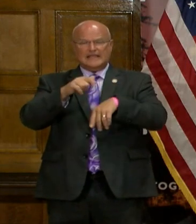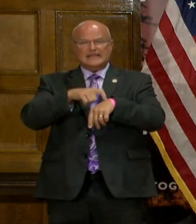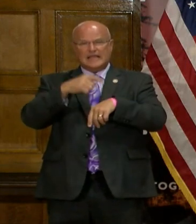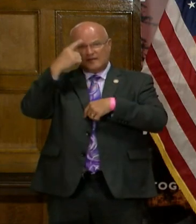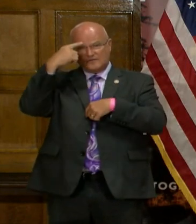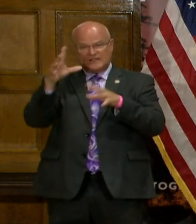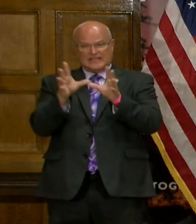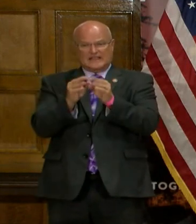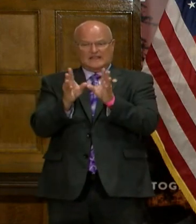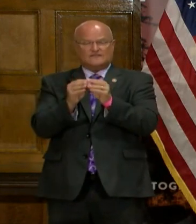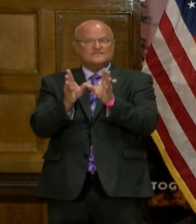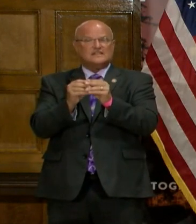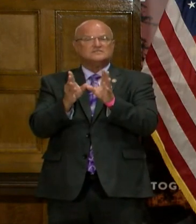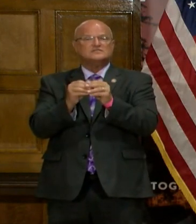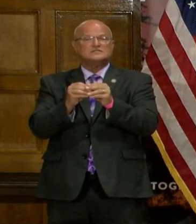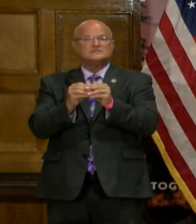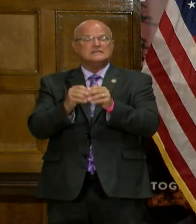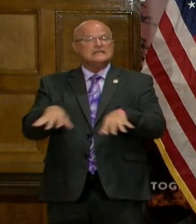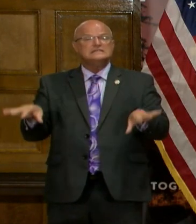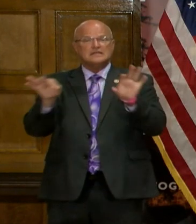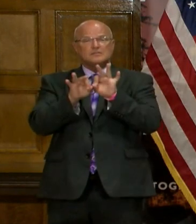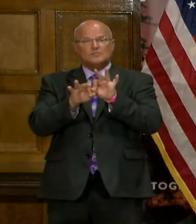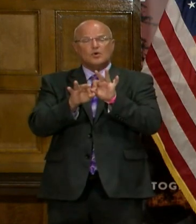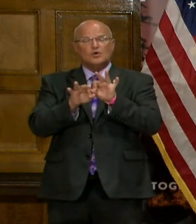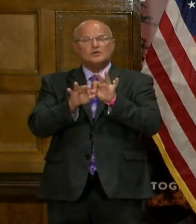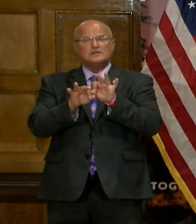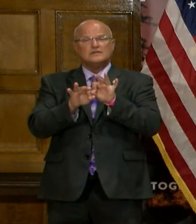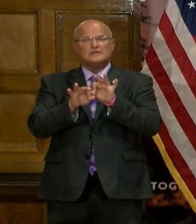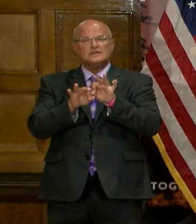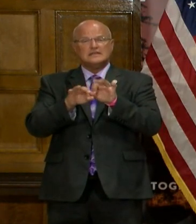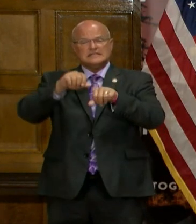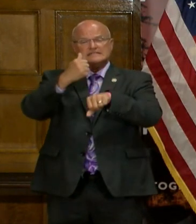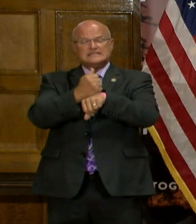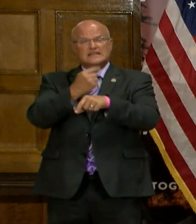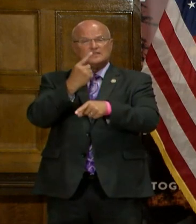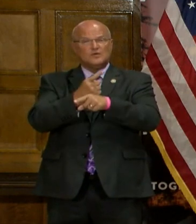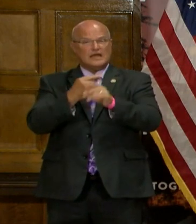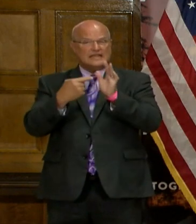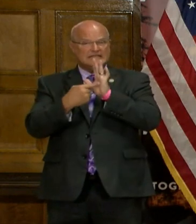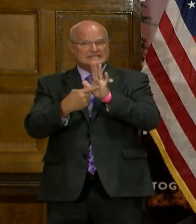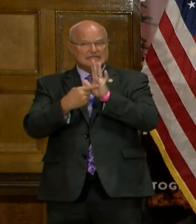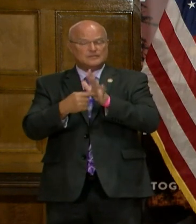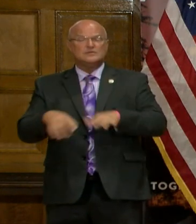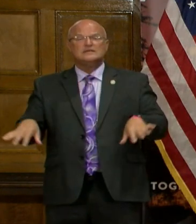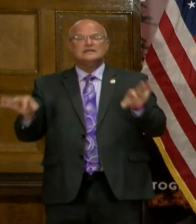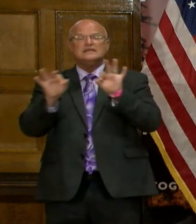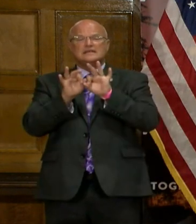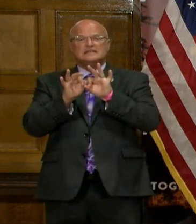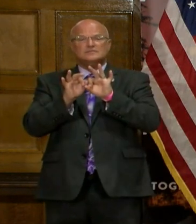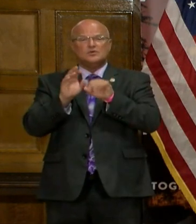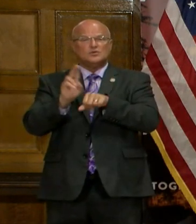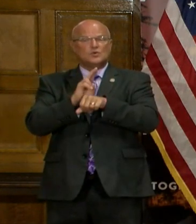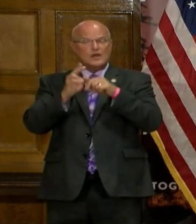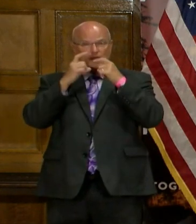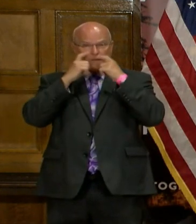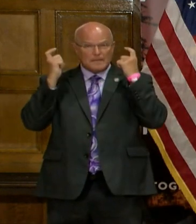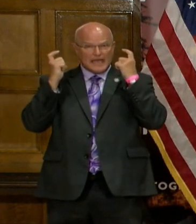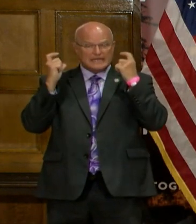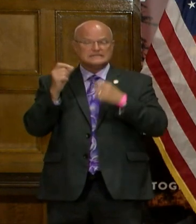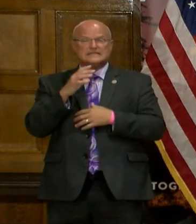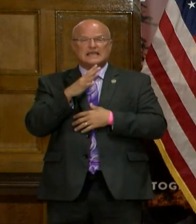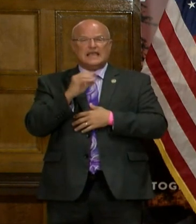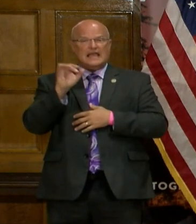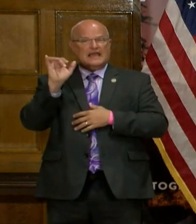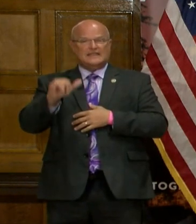It is important to set the right example. It's important to wear a mask. And